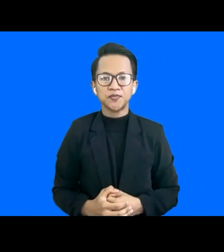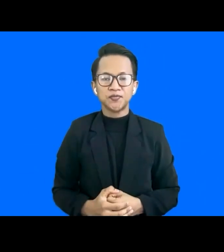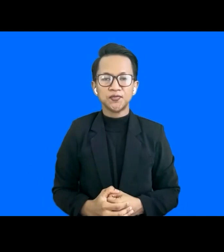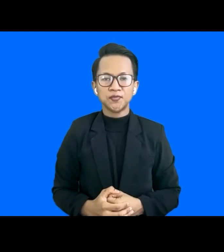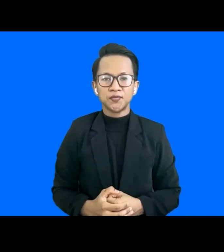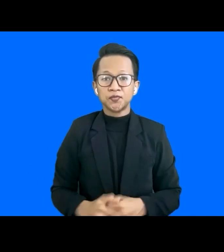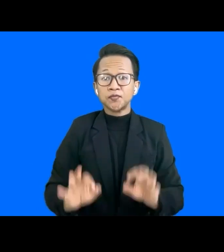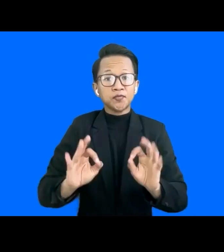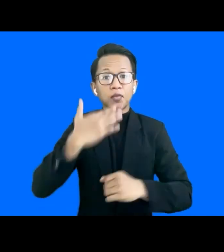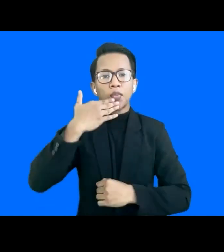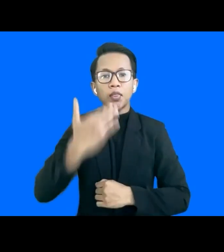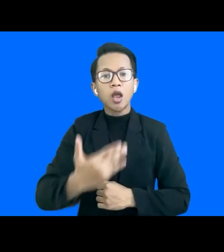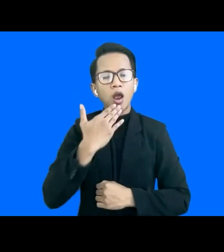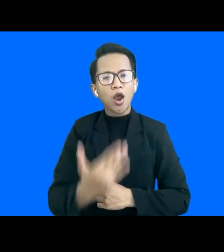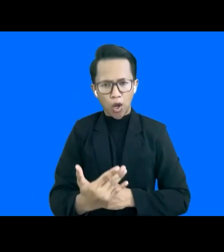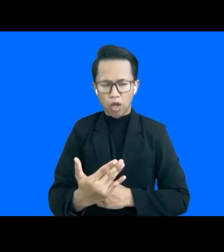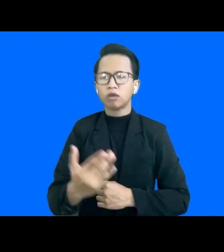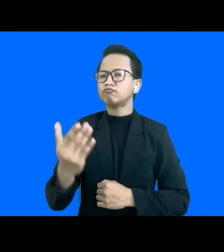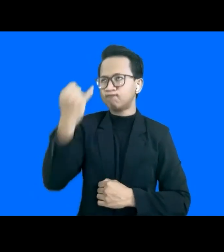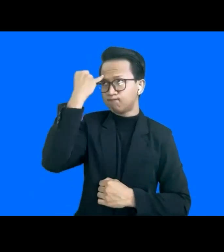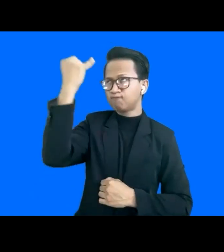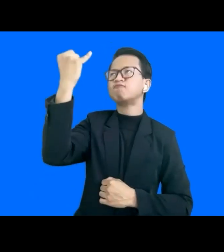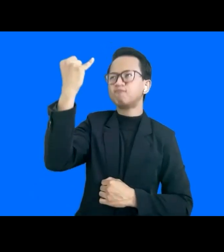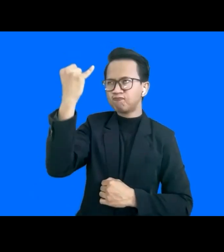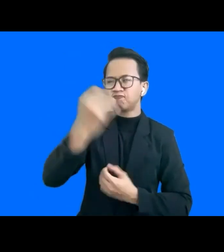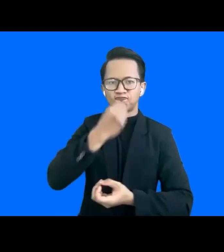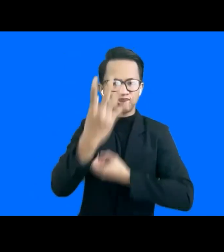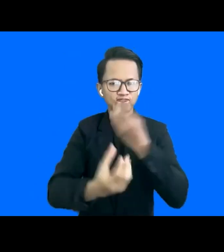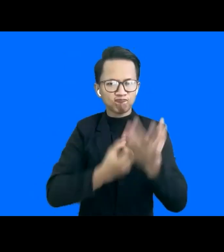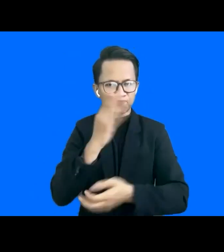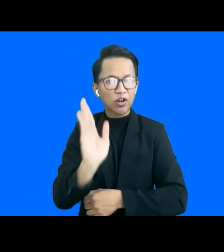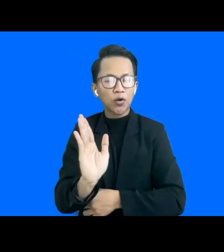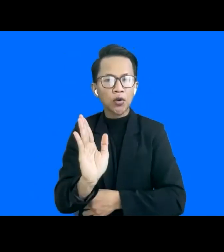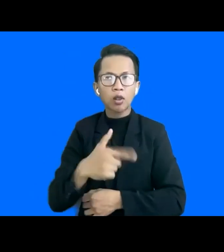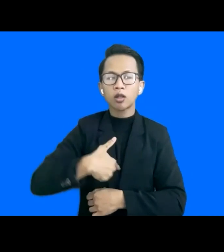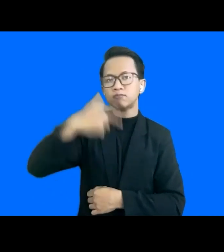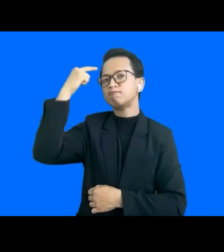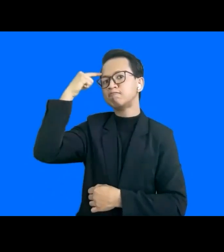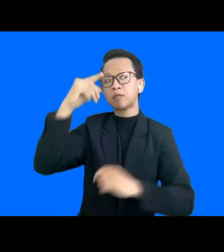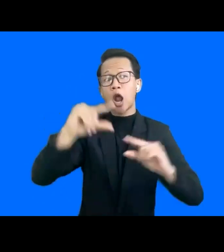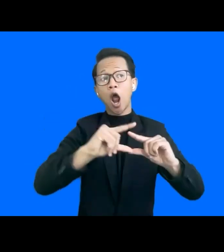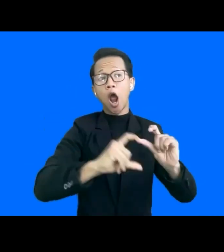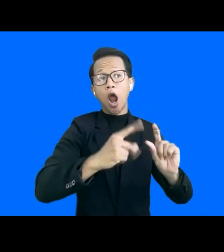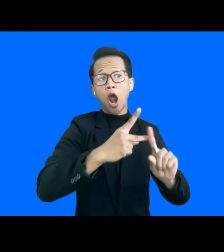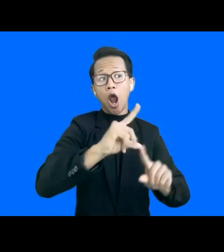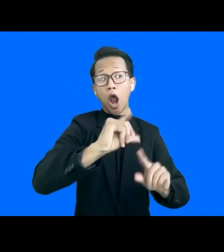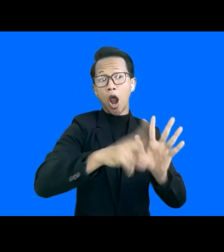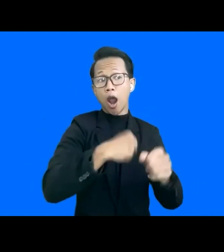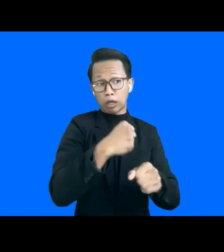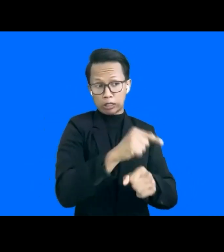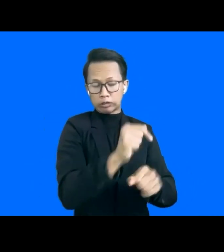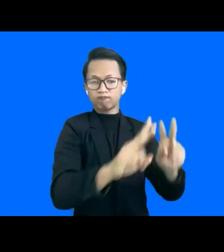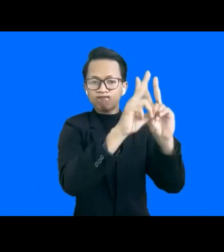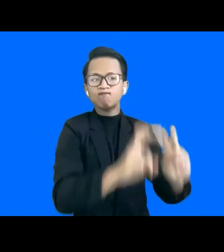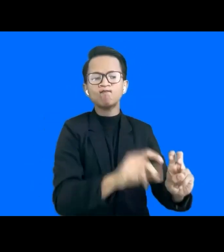Thank you. Thank you, Niles, for sharing your thoughts. I think Aisling also highlighted in the report that it's